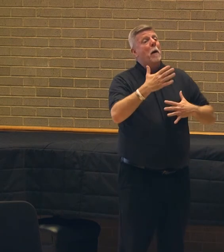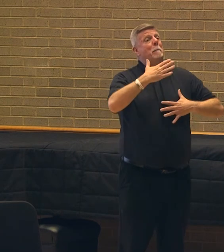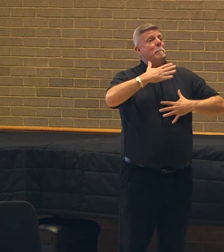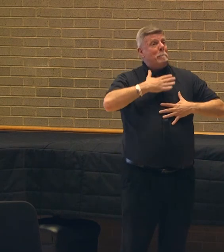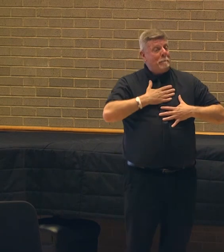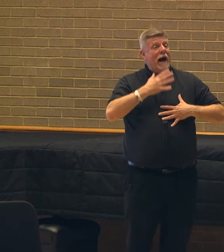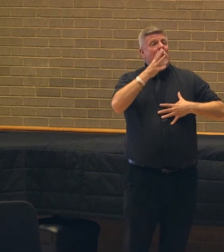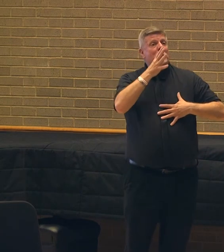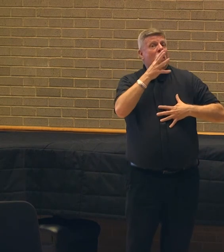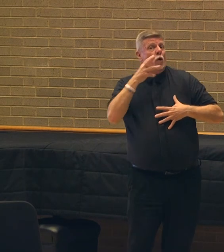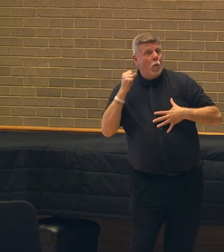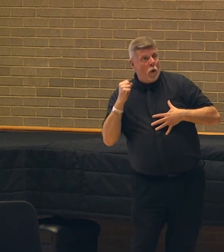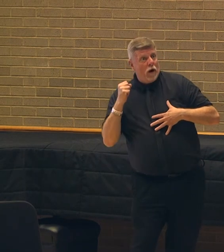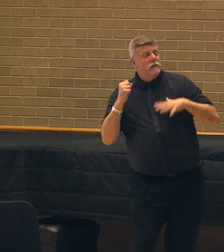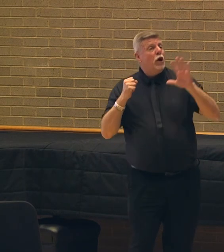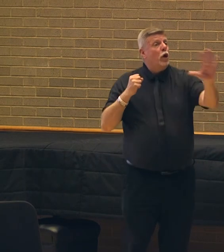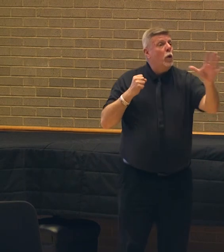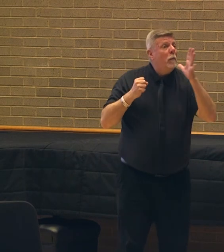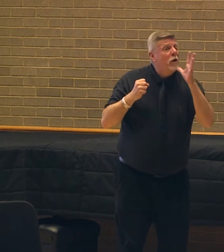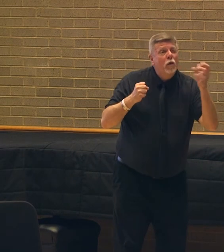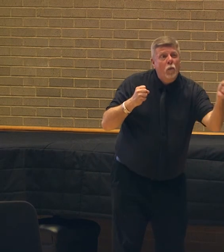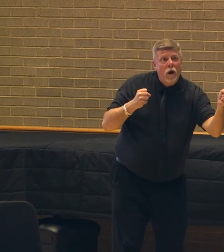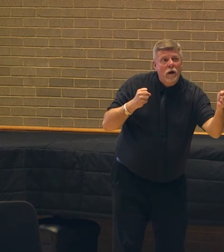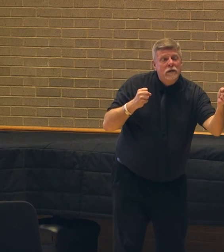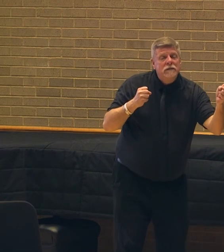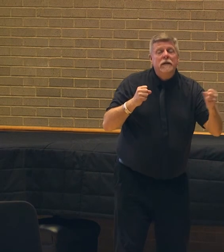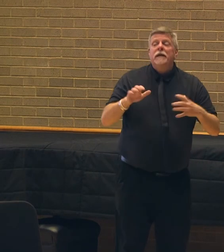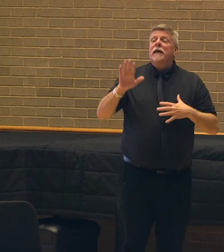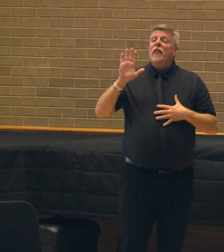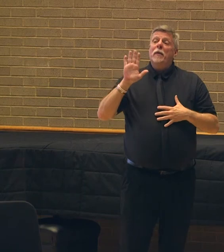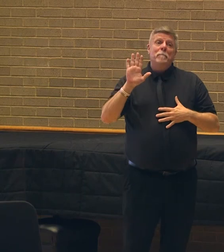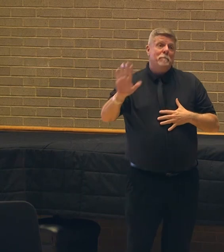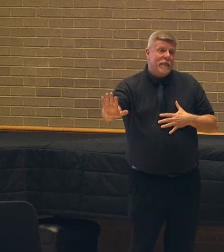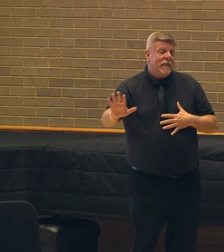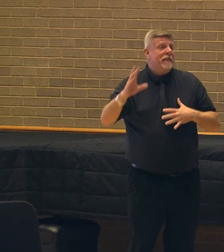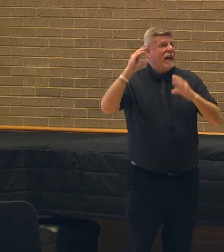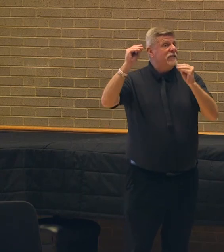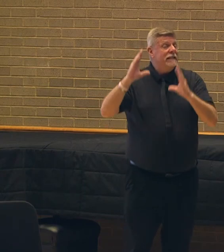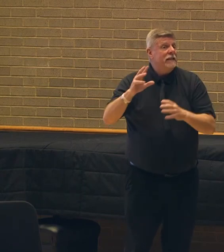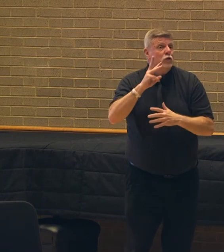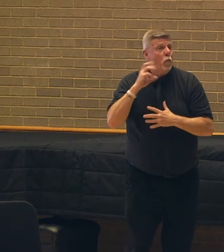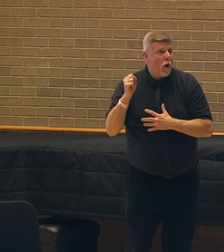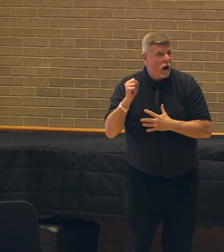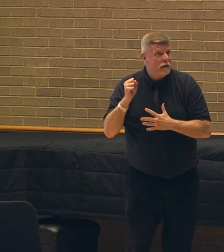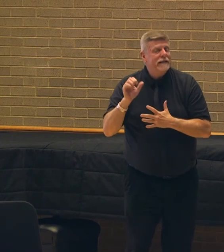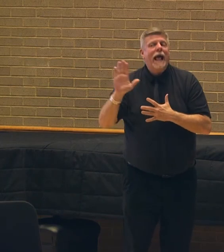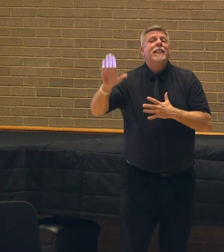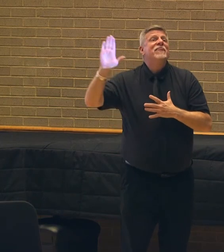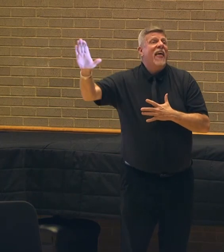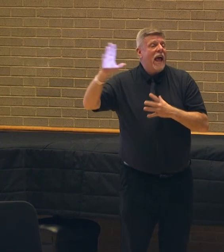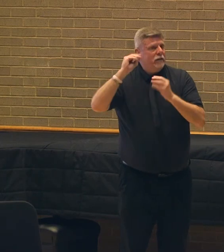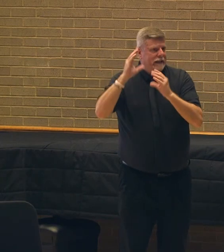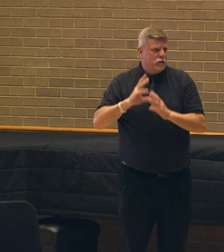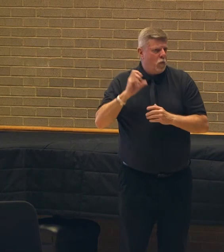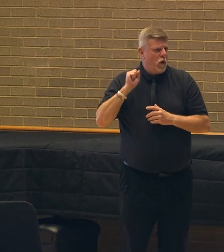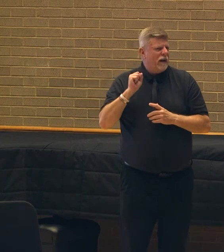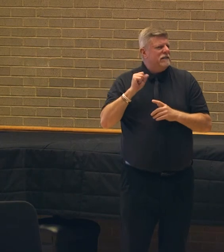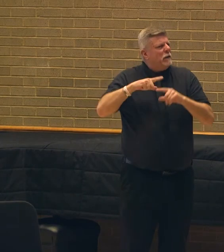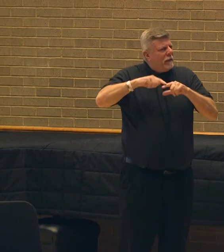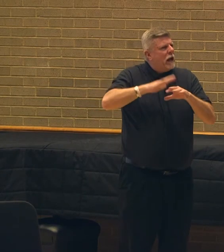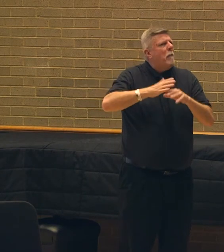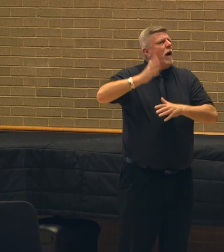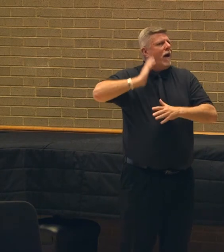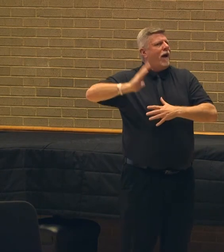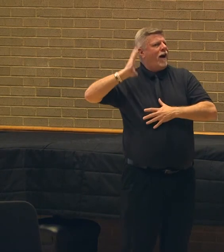And I might also say, my teacher was, and their teacher was, depending on what traditions I might be working in. So I thought